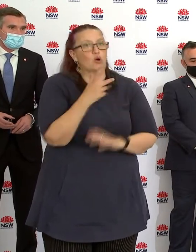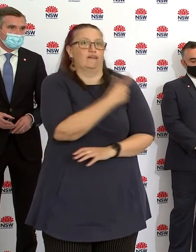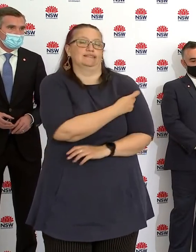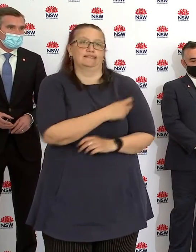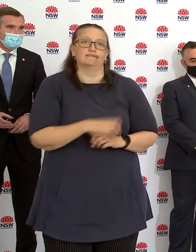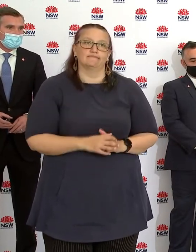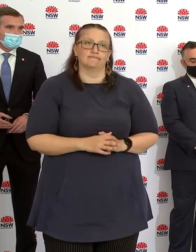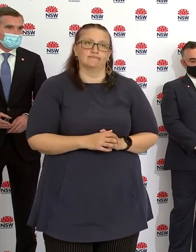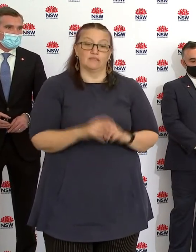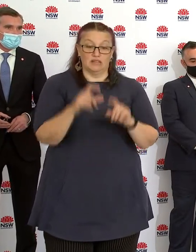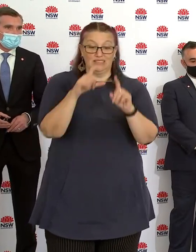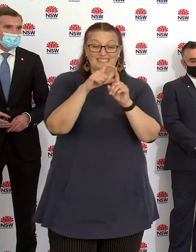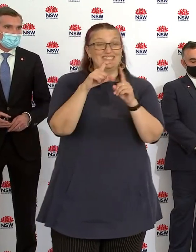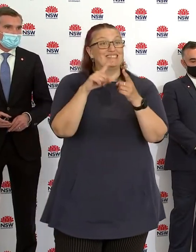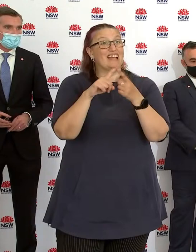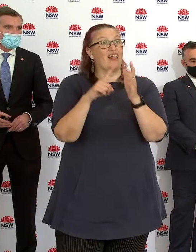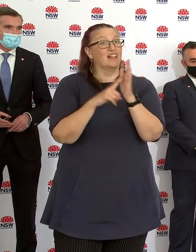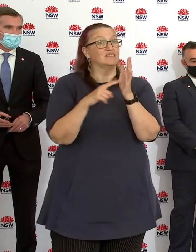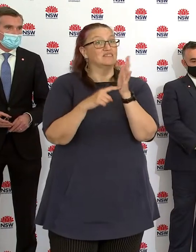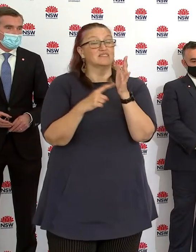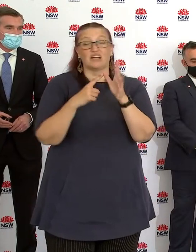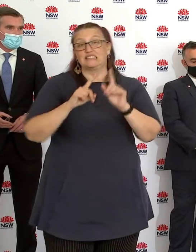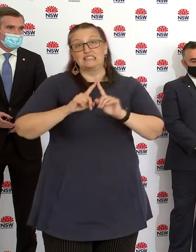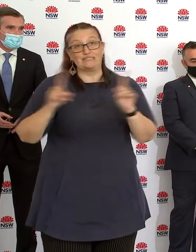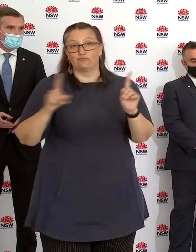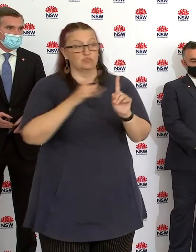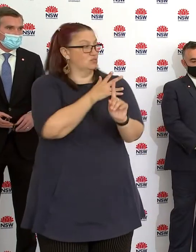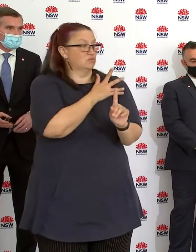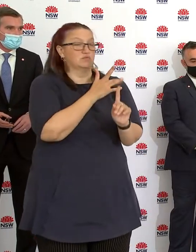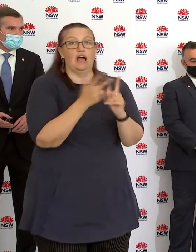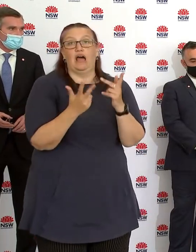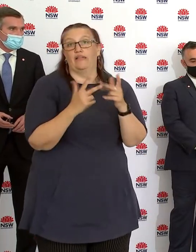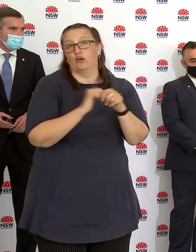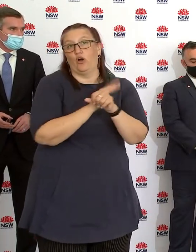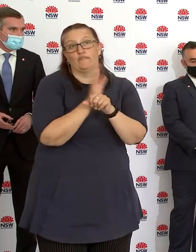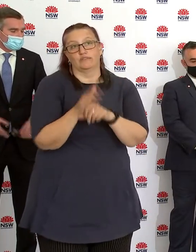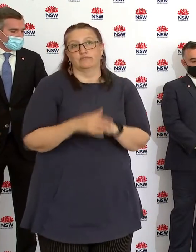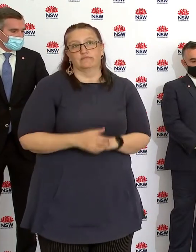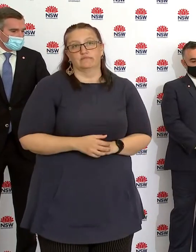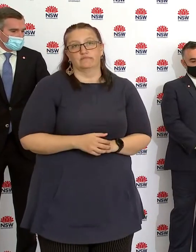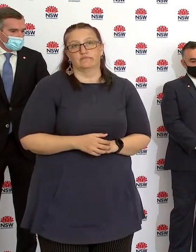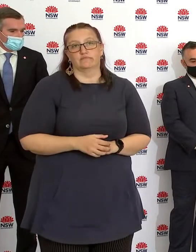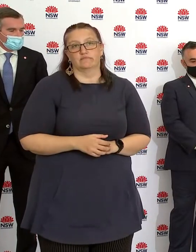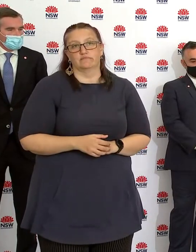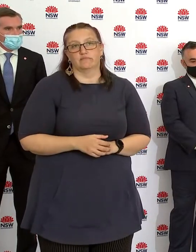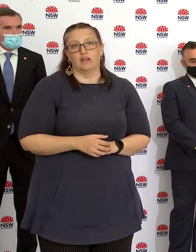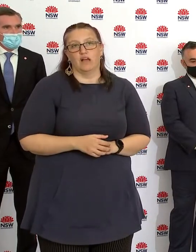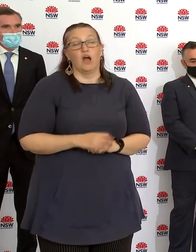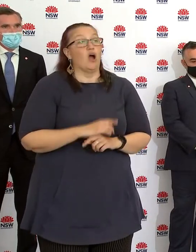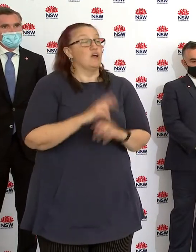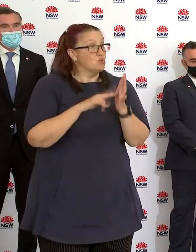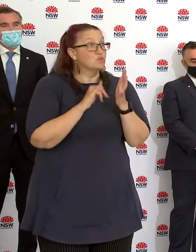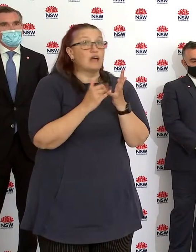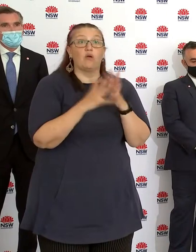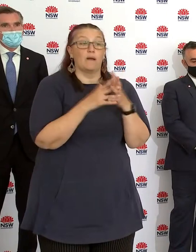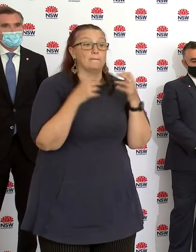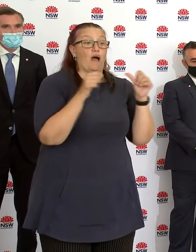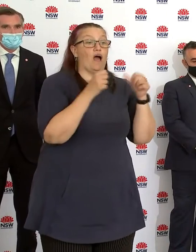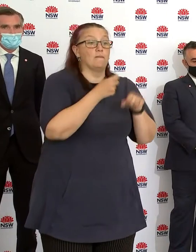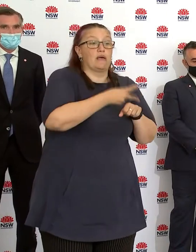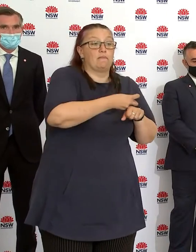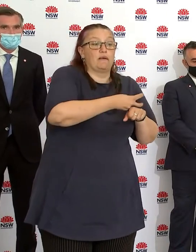any other strain of COVID that we've seen. Our state's been incredibly successful in dealing with every other strain of COVID.